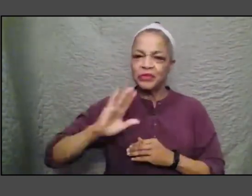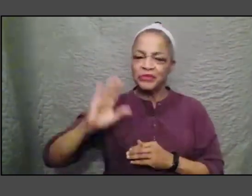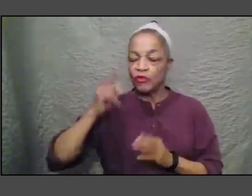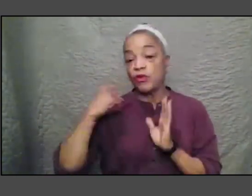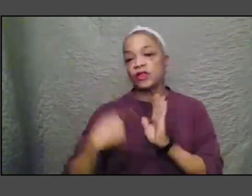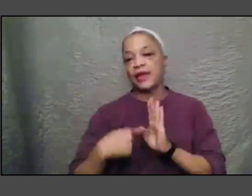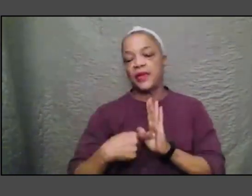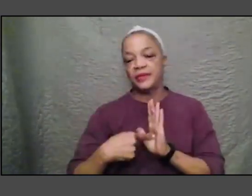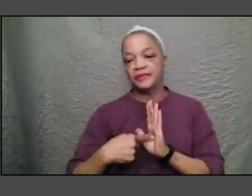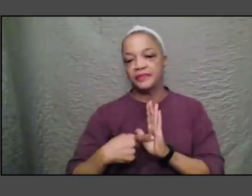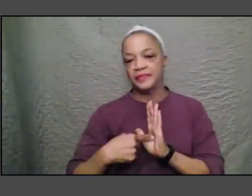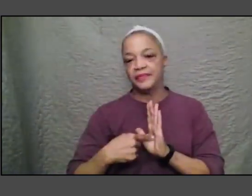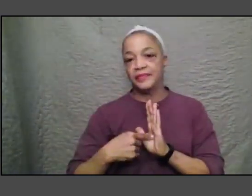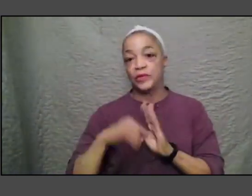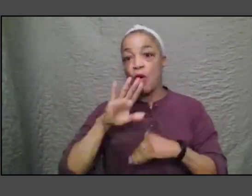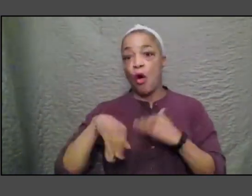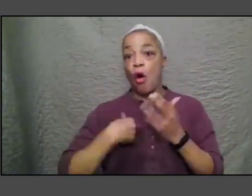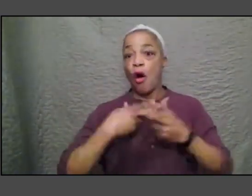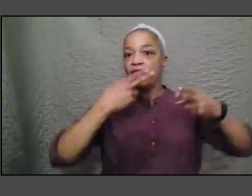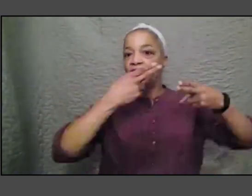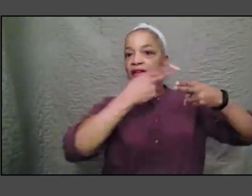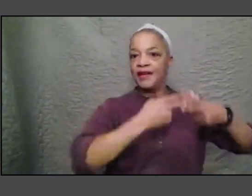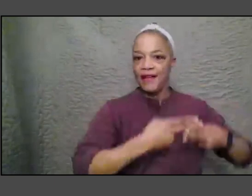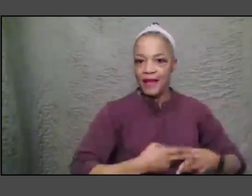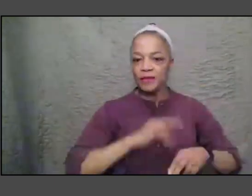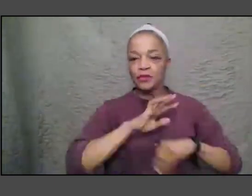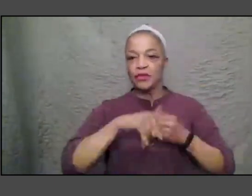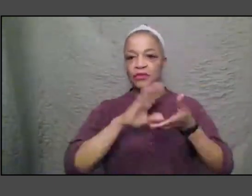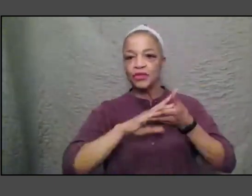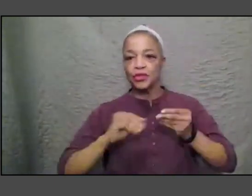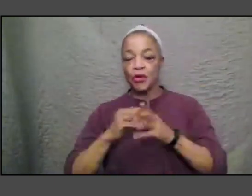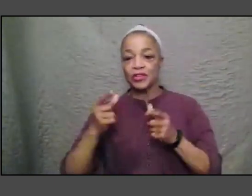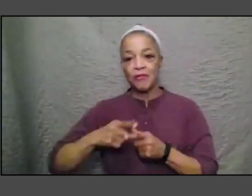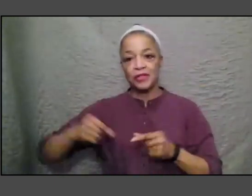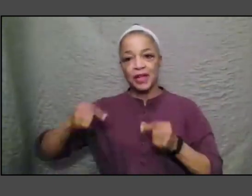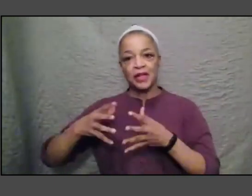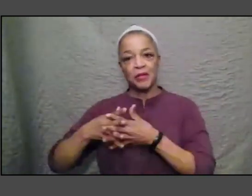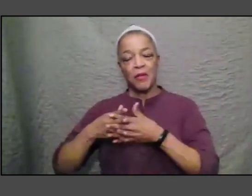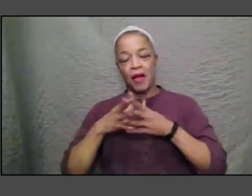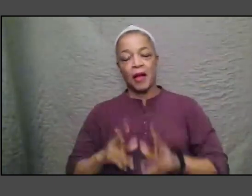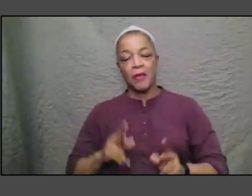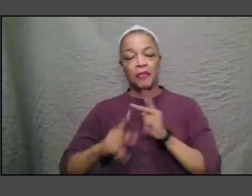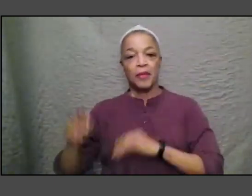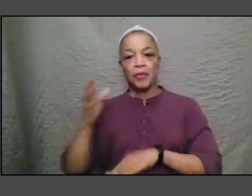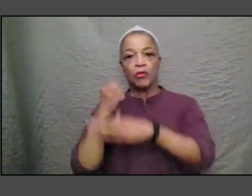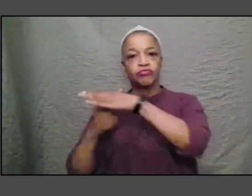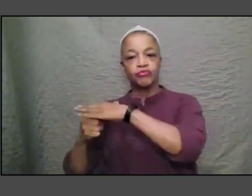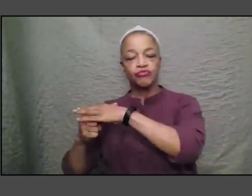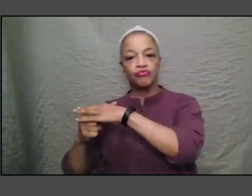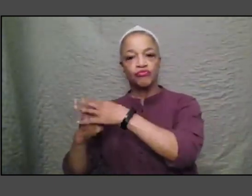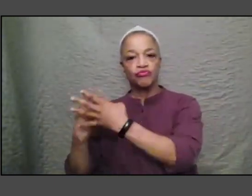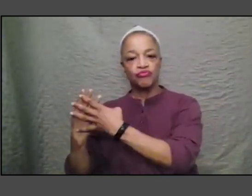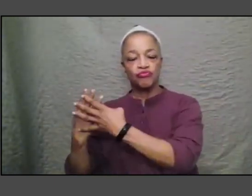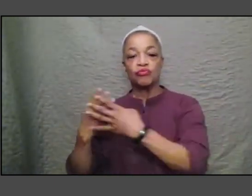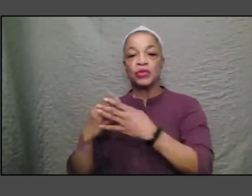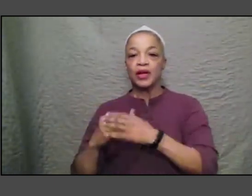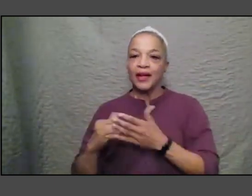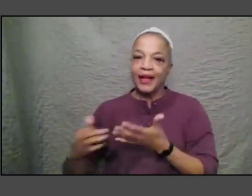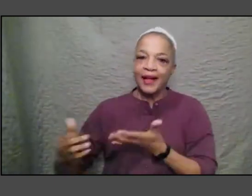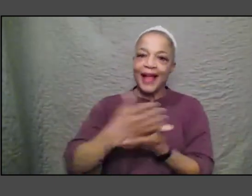names and stories of Japanese Americans who were interned had been gathered in one place and now